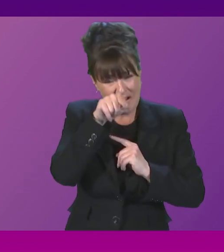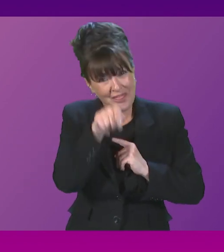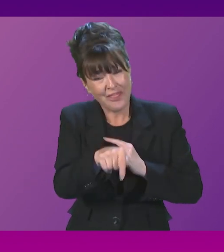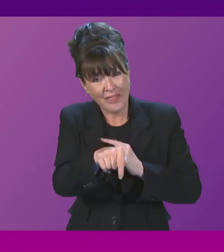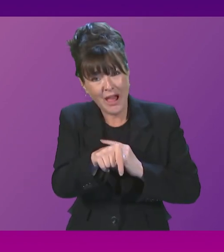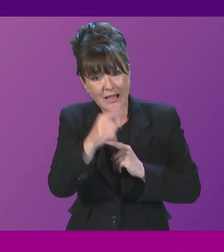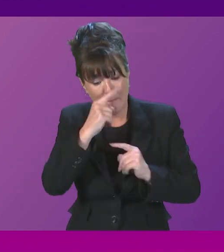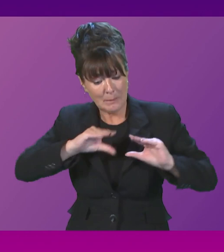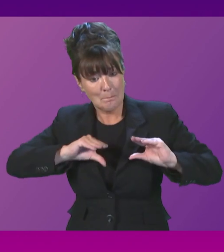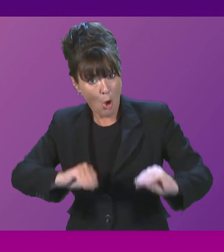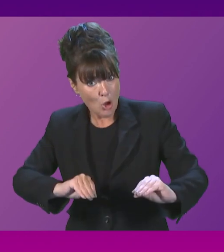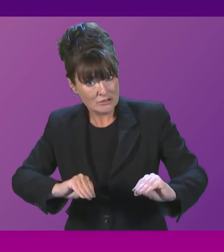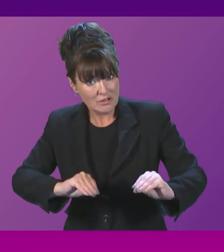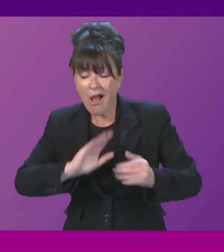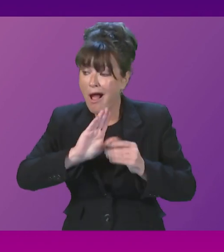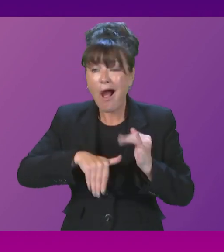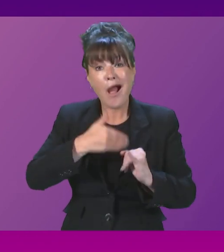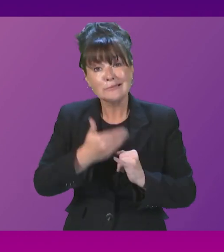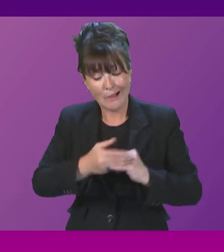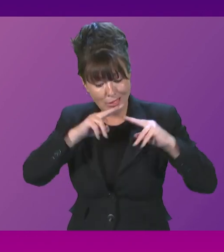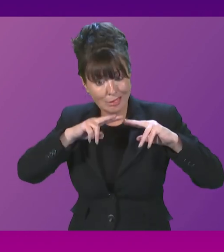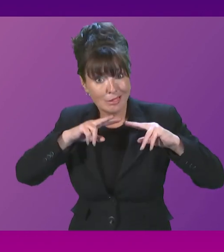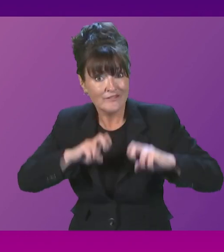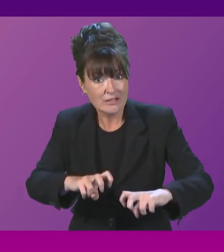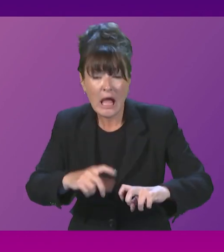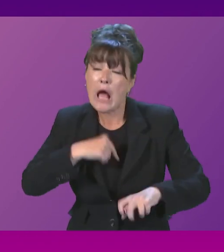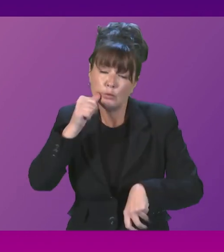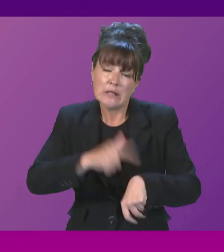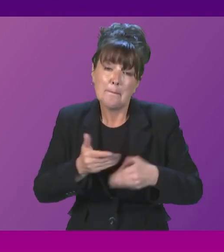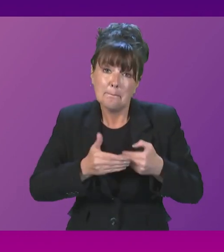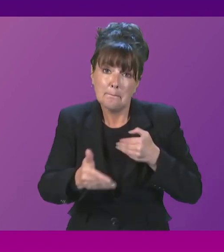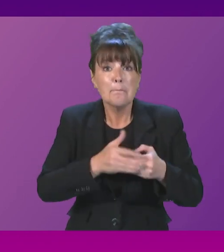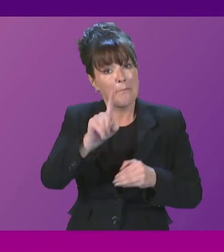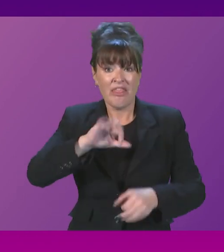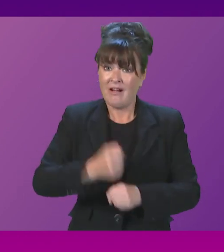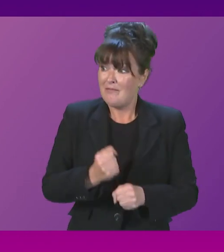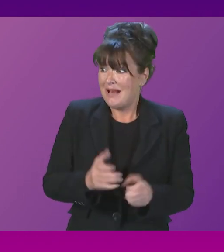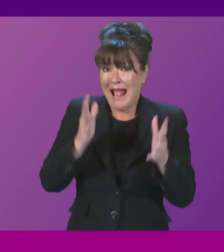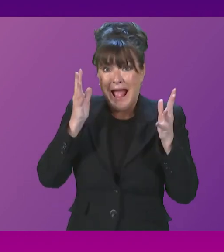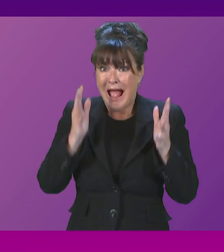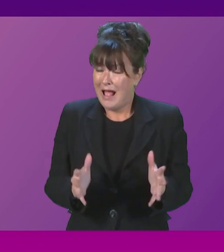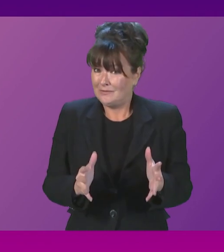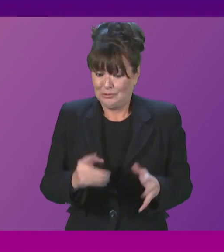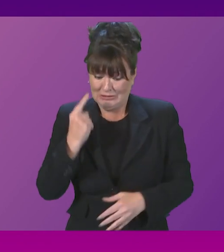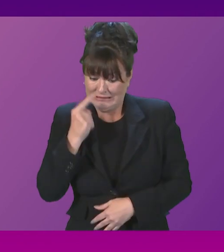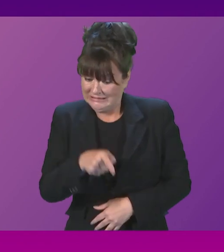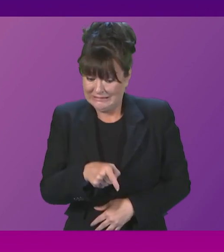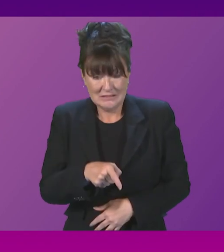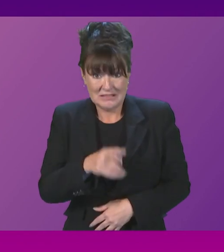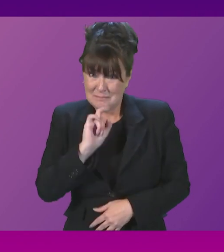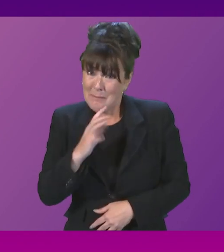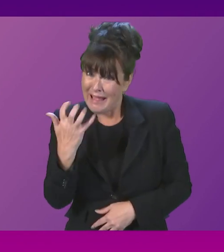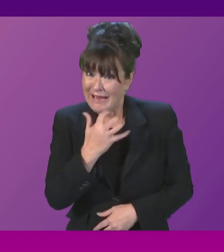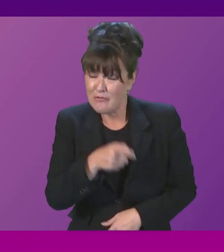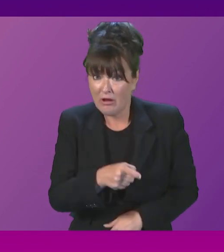whilst this is investigated? Time is, of course, pressing, and unless the Government can rectify the perceived error, the contract may